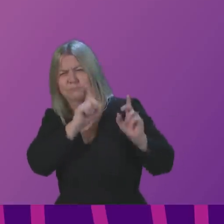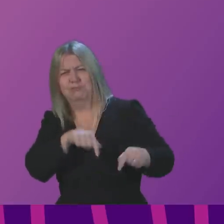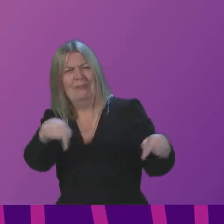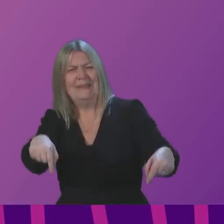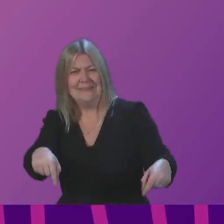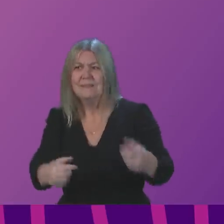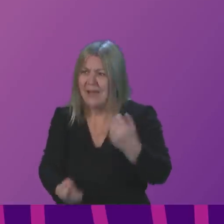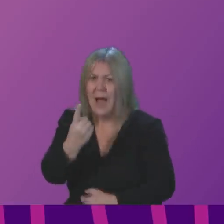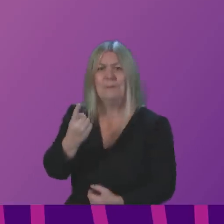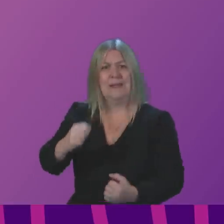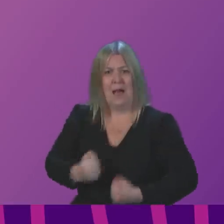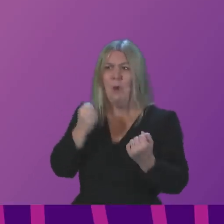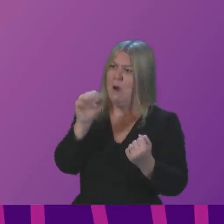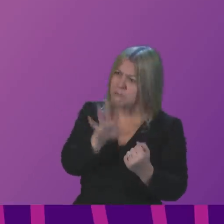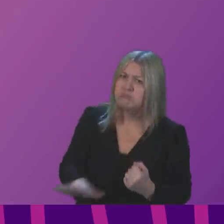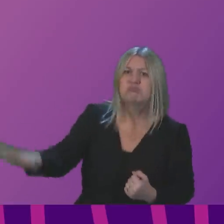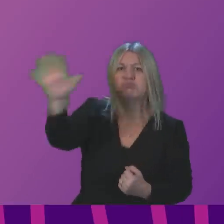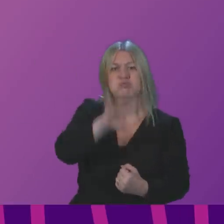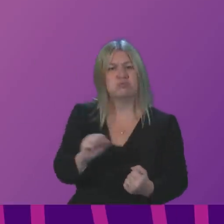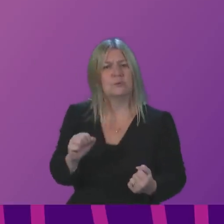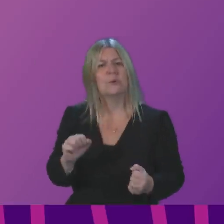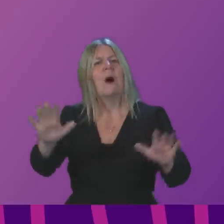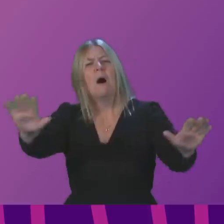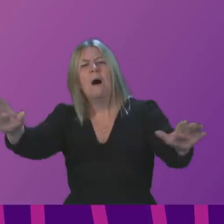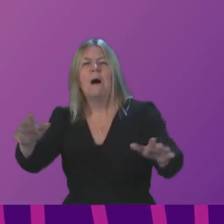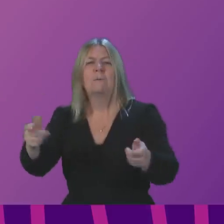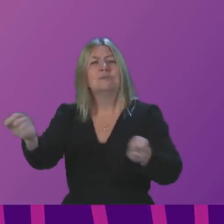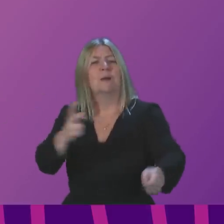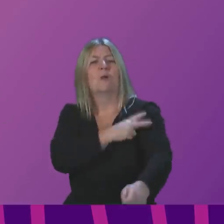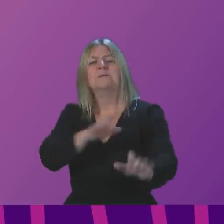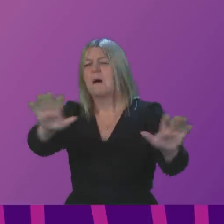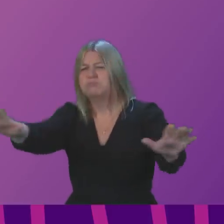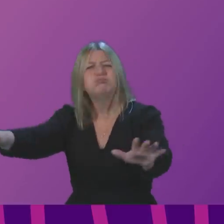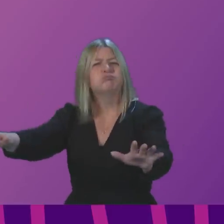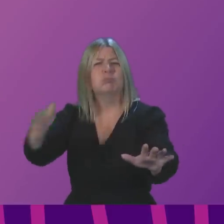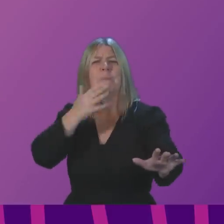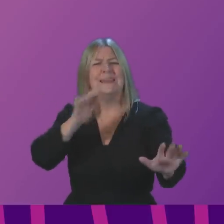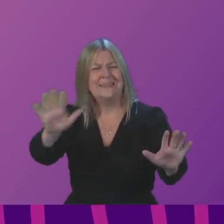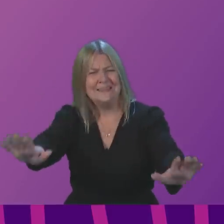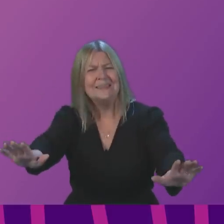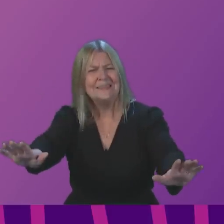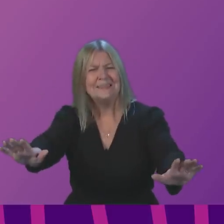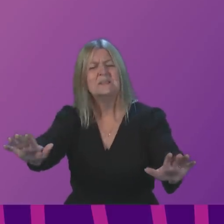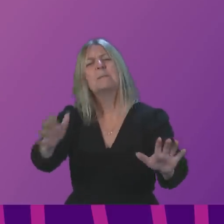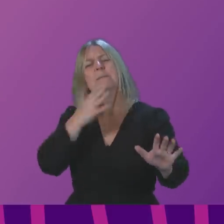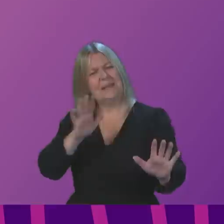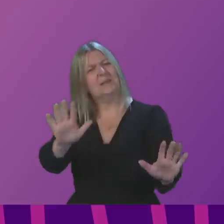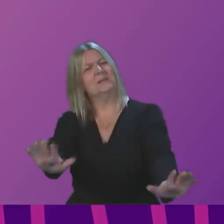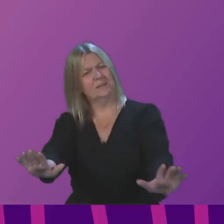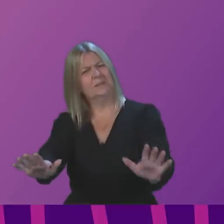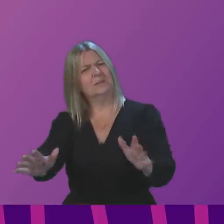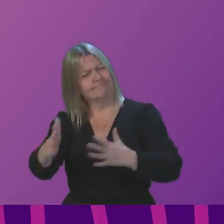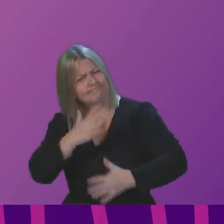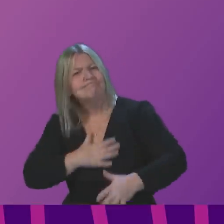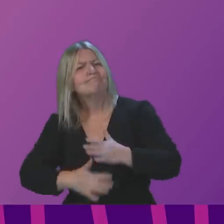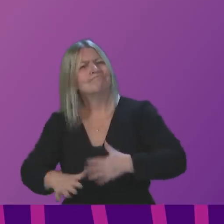happening in all of our constituents. Colleagues, excuse me, Mr Ross. Can we afford members the courtesy of